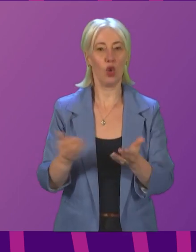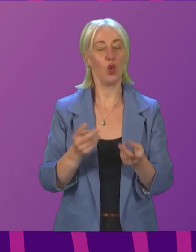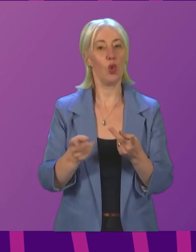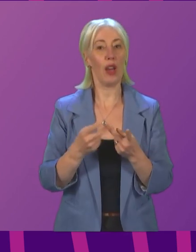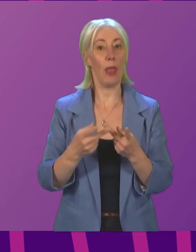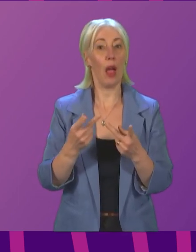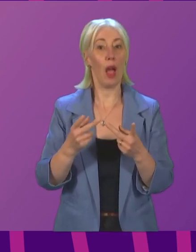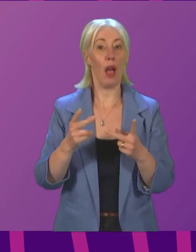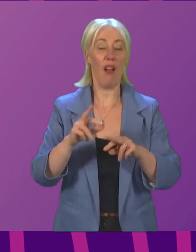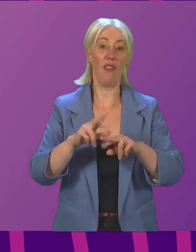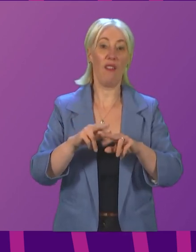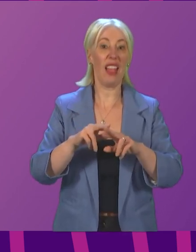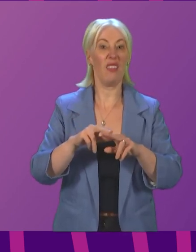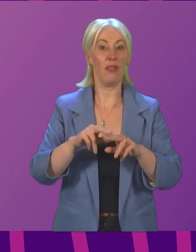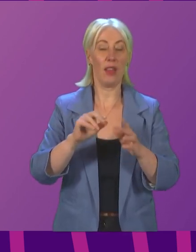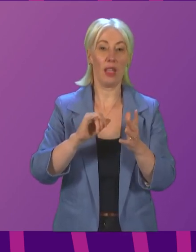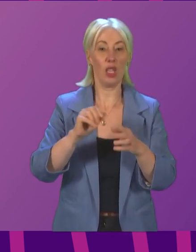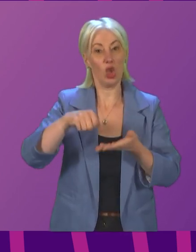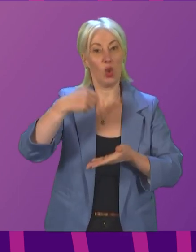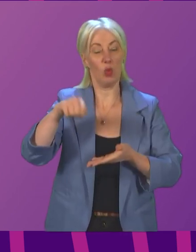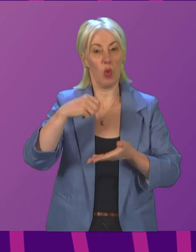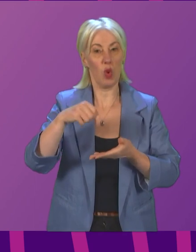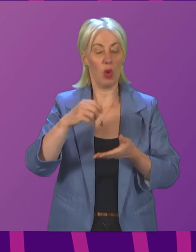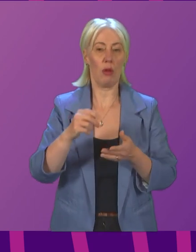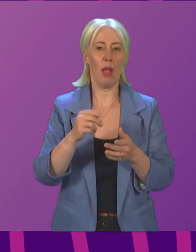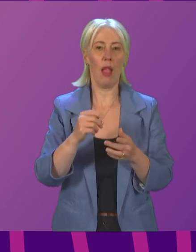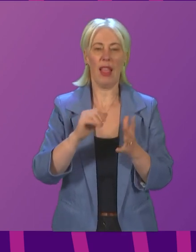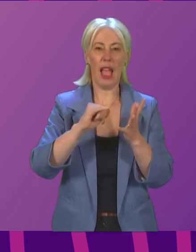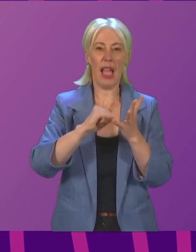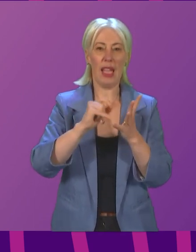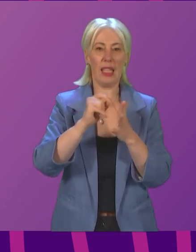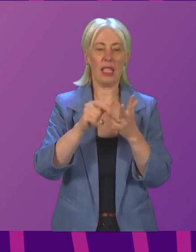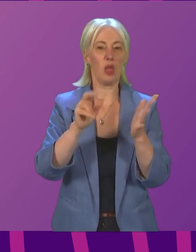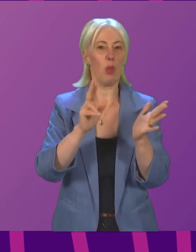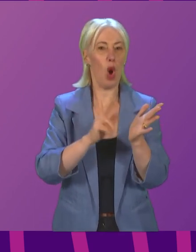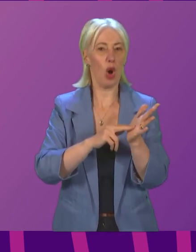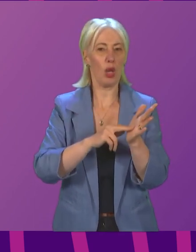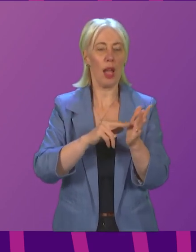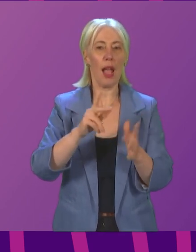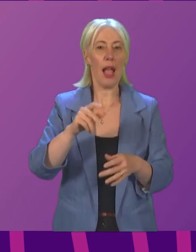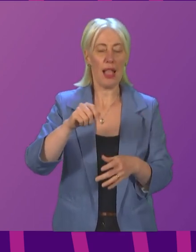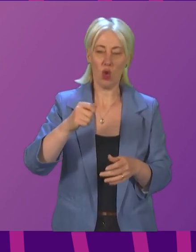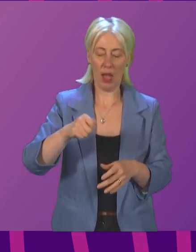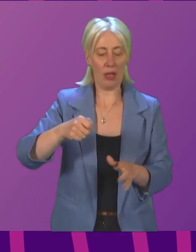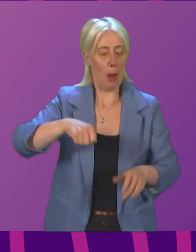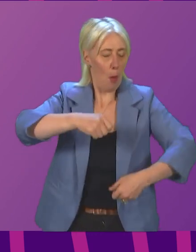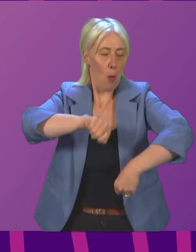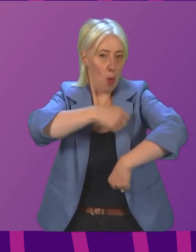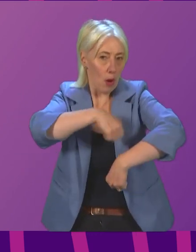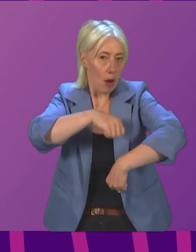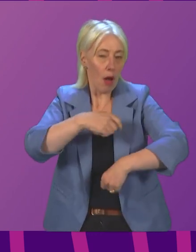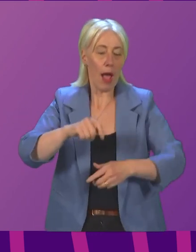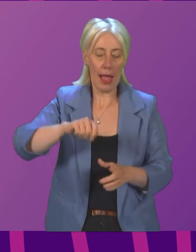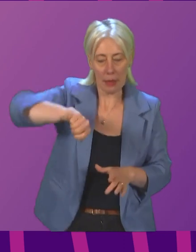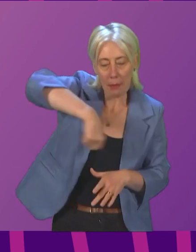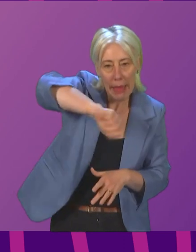a spawn, a wooden double-backed spoon. It multiplies mixing and beating using the